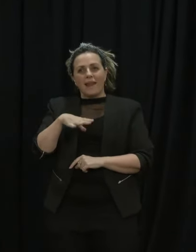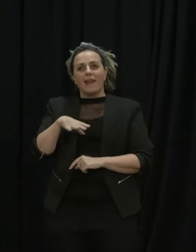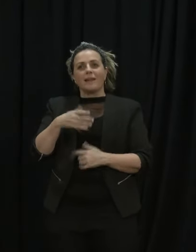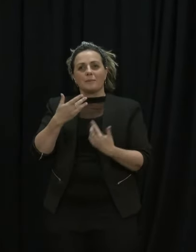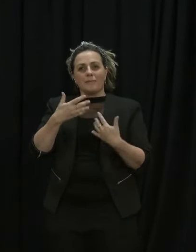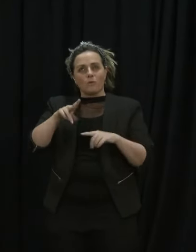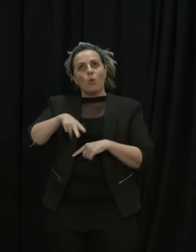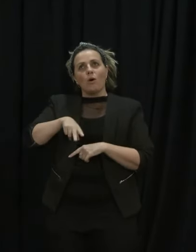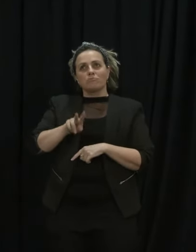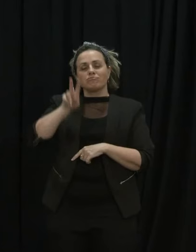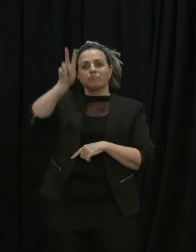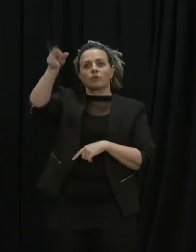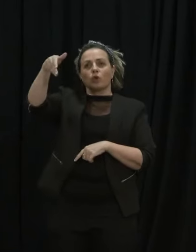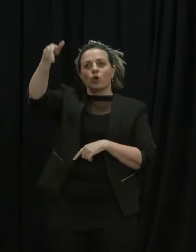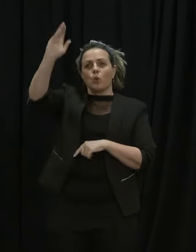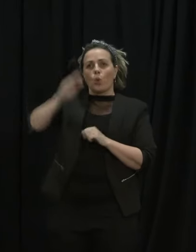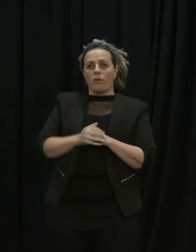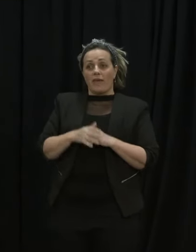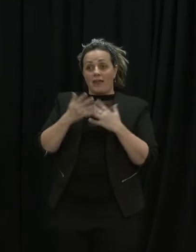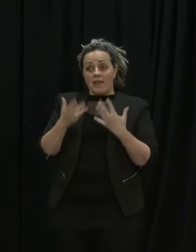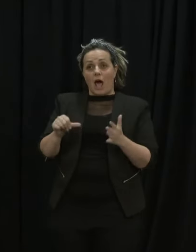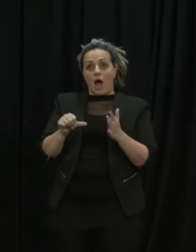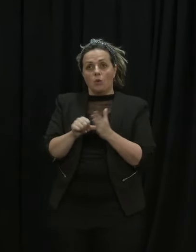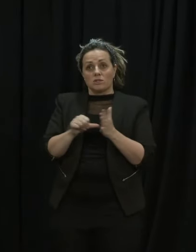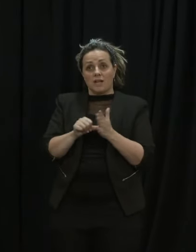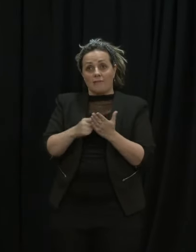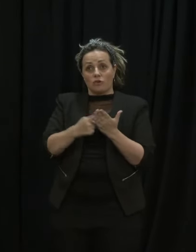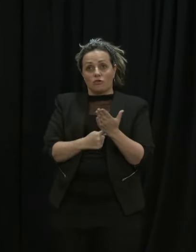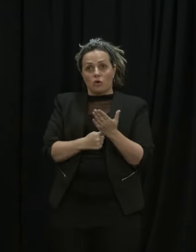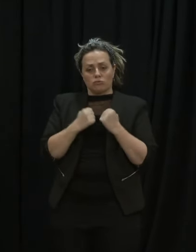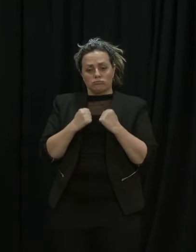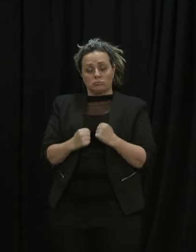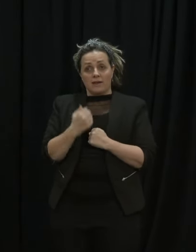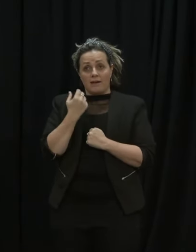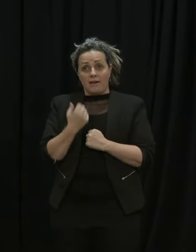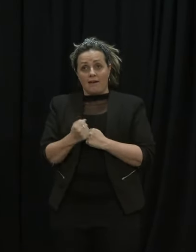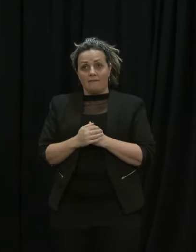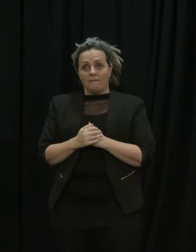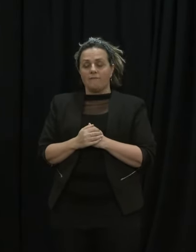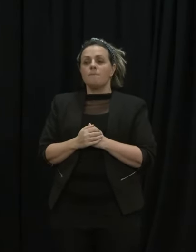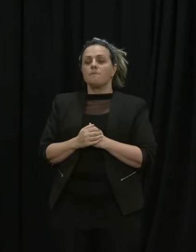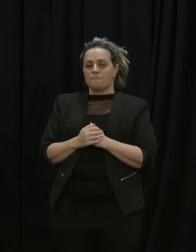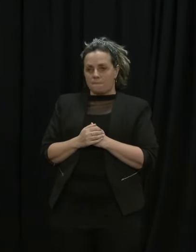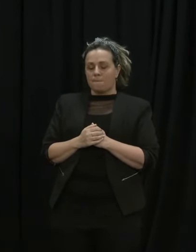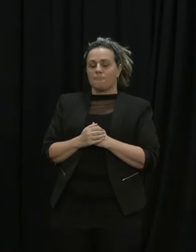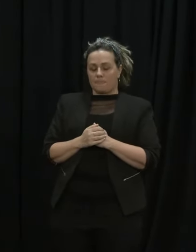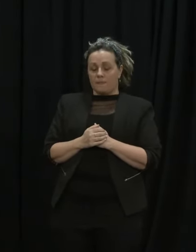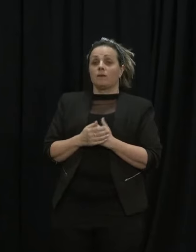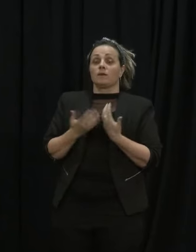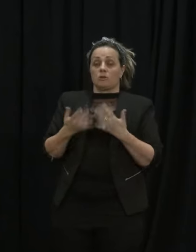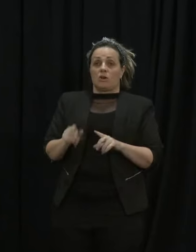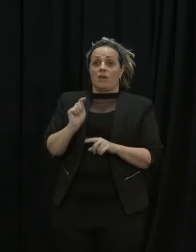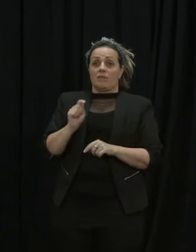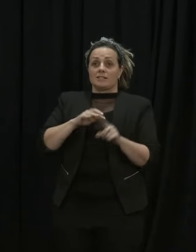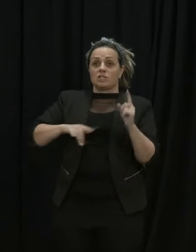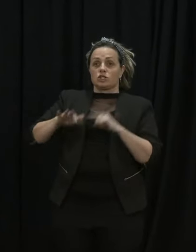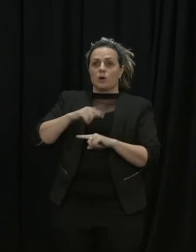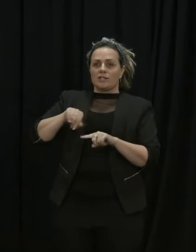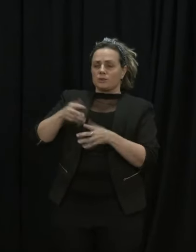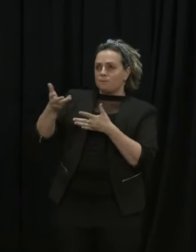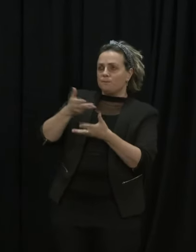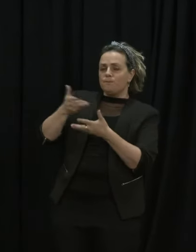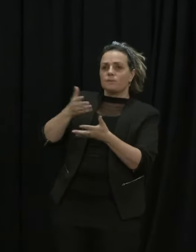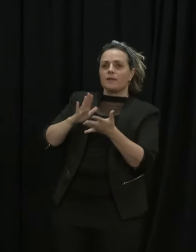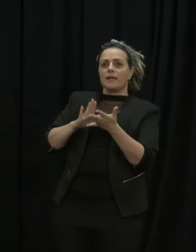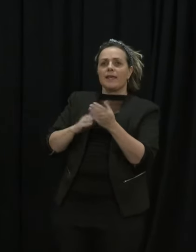over to Northland? Has anything been done to tighten up? So I think I believe I might have said it on the podium. So we went back and worked with MB in particular